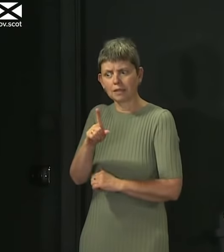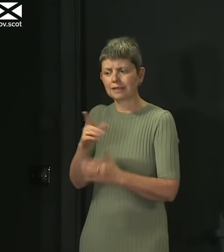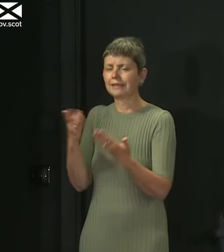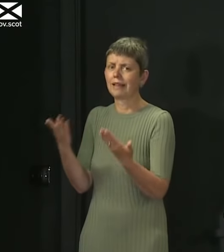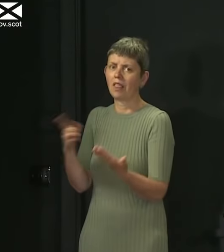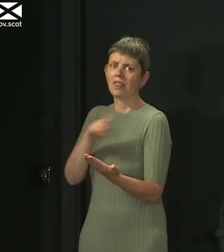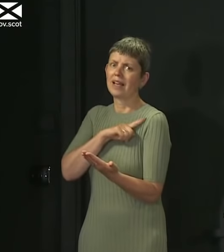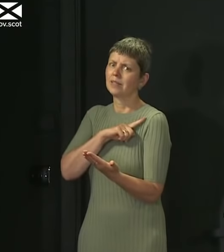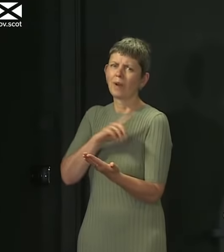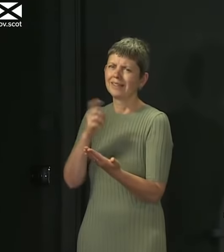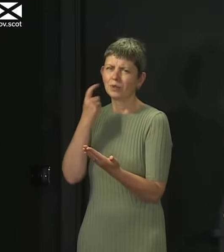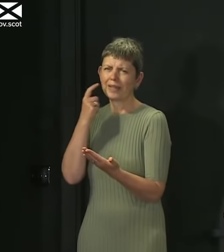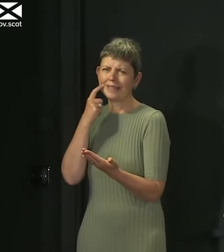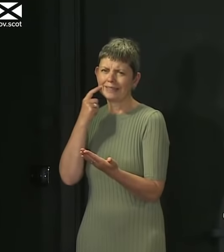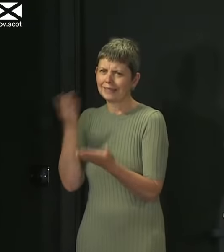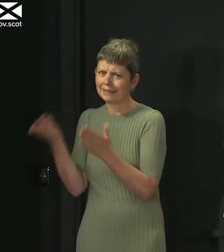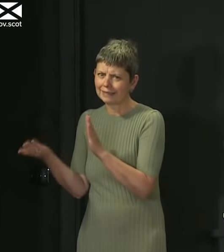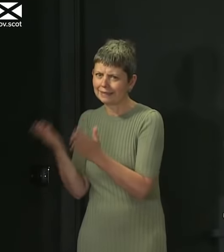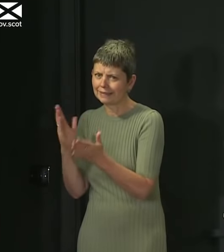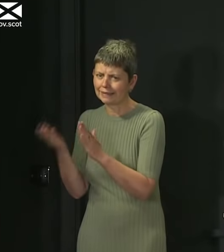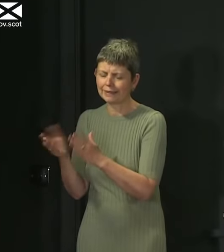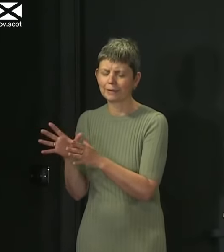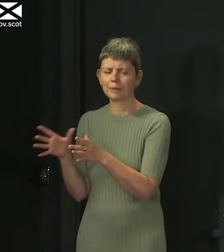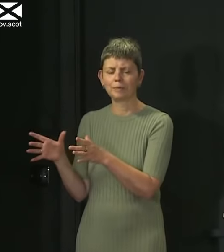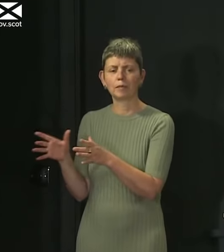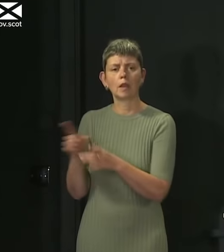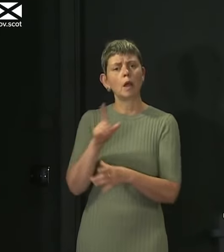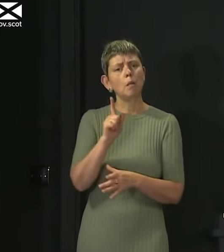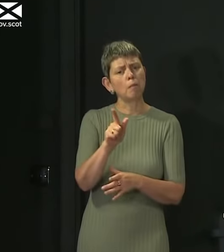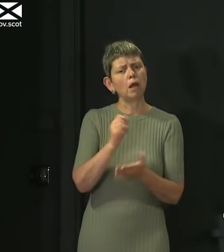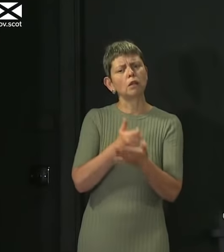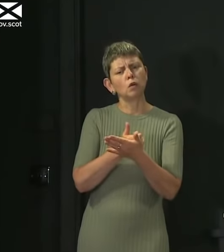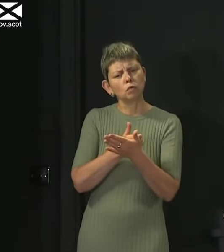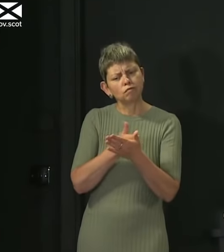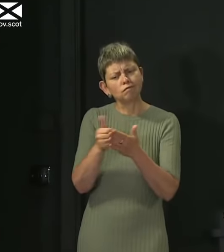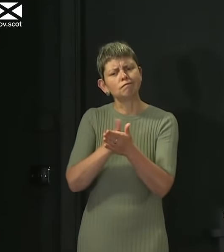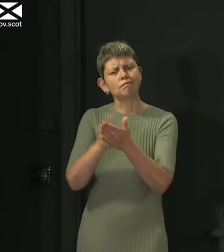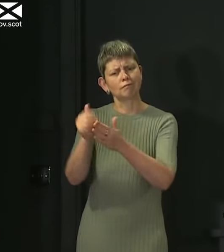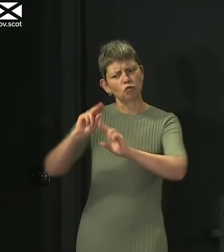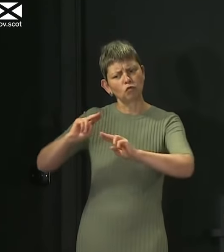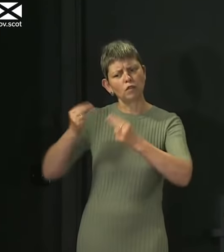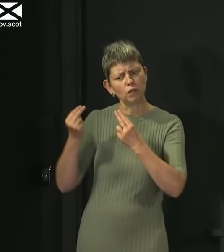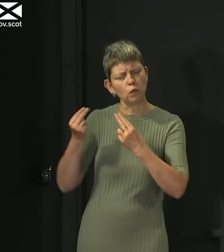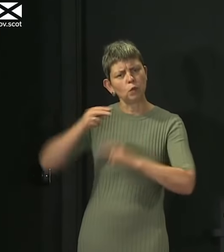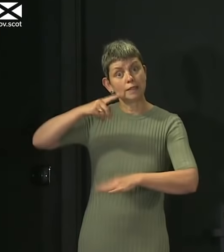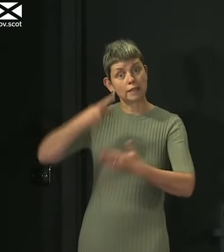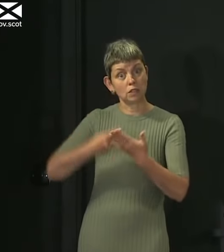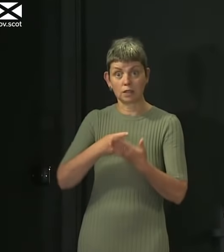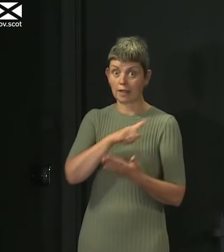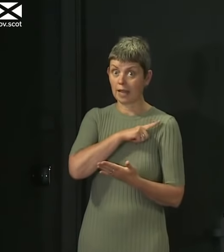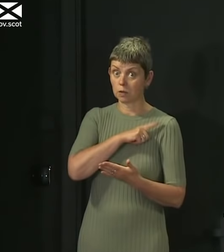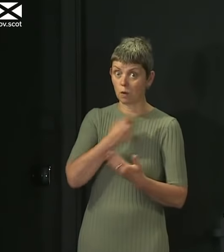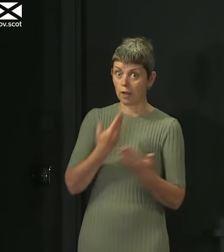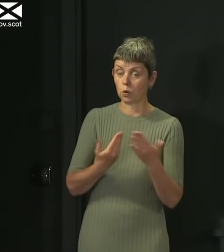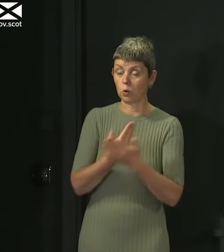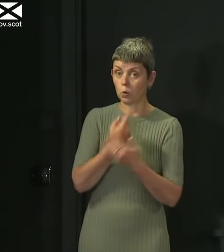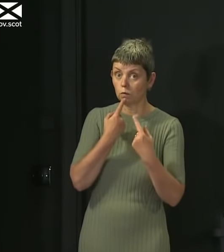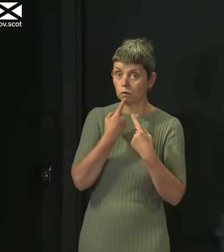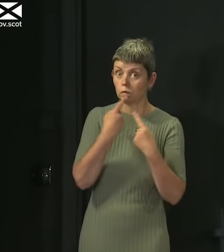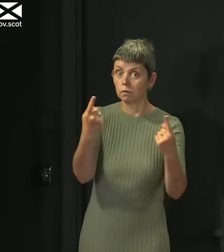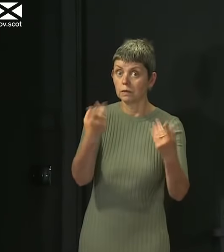it's maybe not quite so straightforward. But we always keep those, those considerations under review, as we're demonstrating today, in